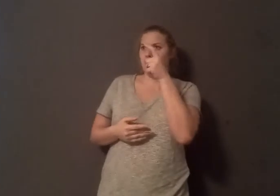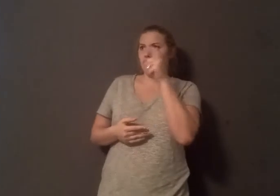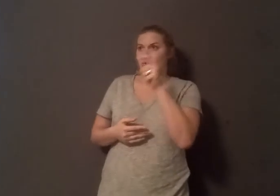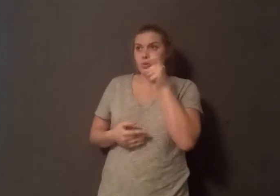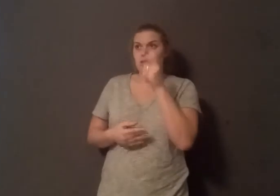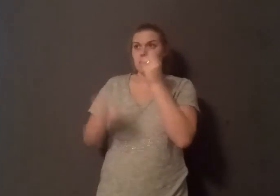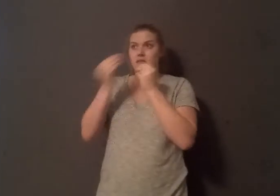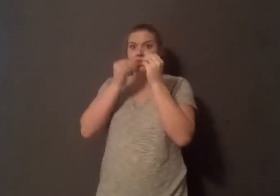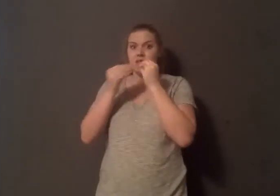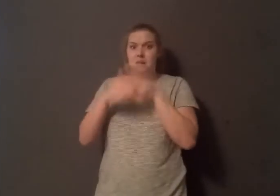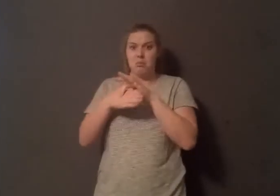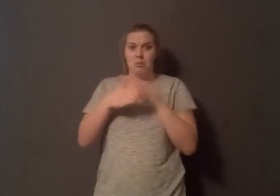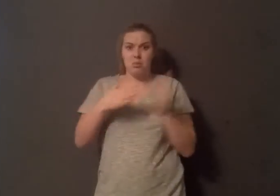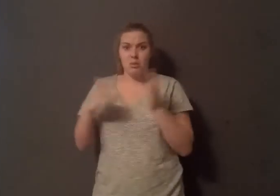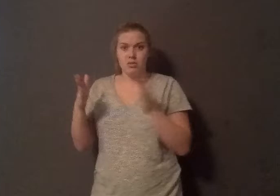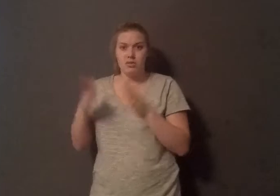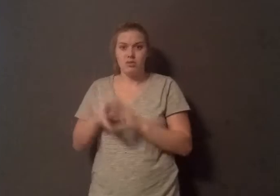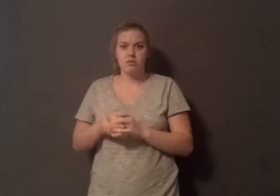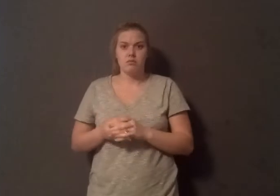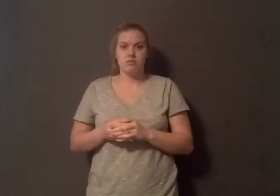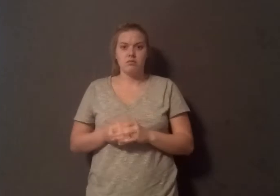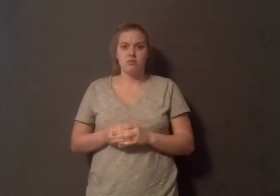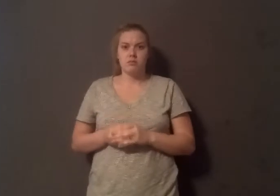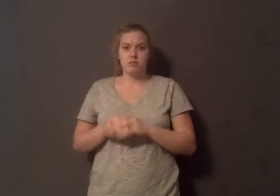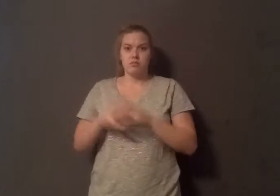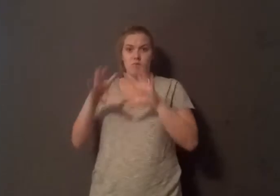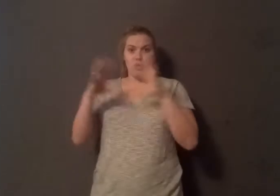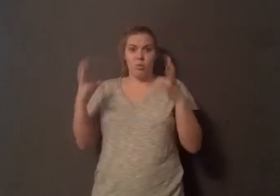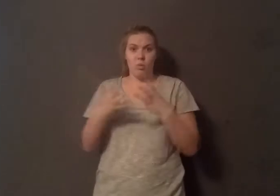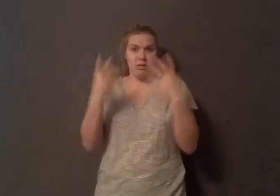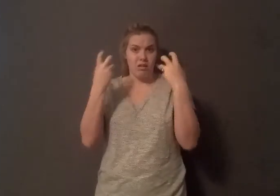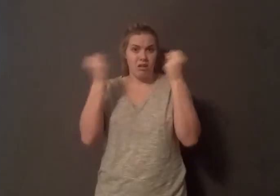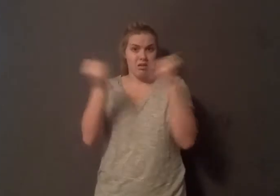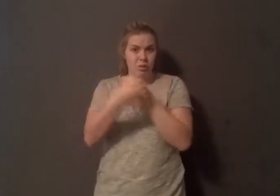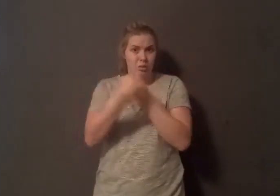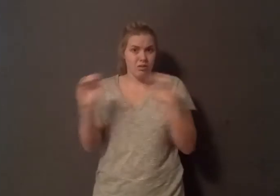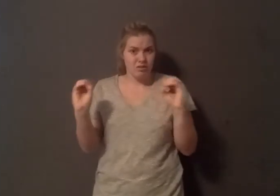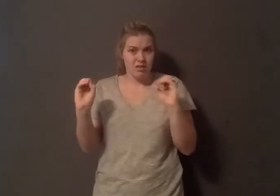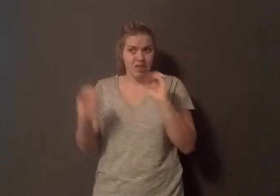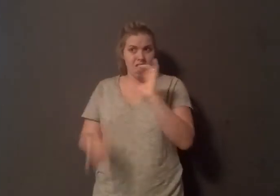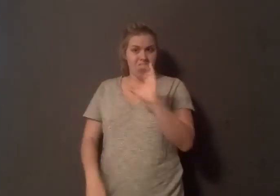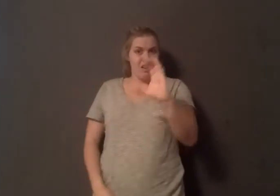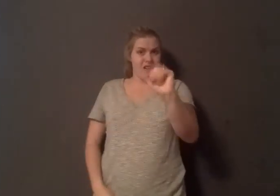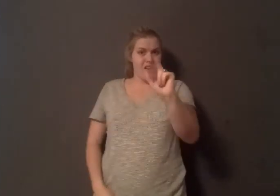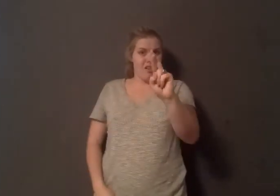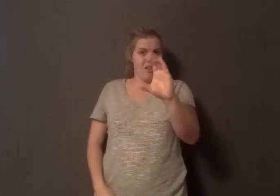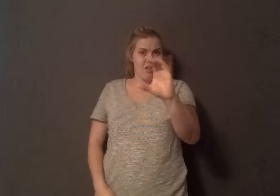meat on your website, which the World Health Organization has classified as a group one carcinogen, which is in the same